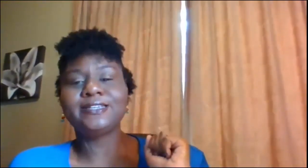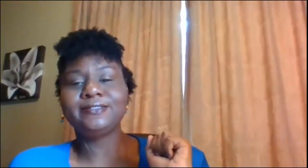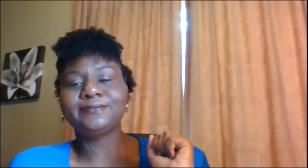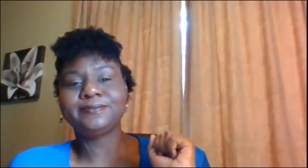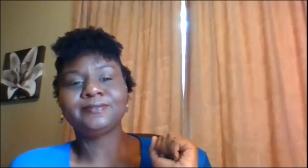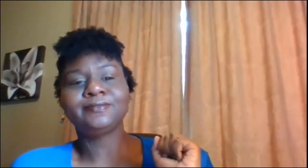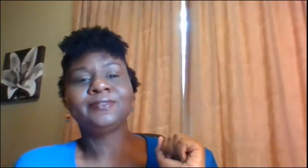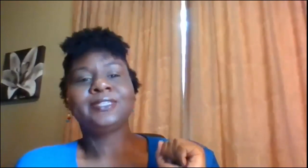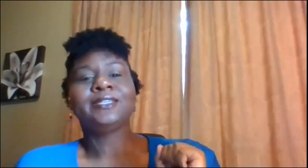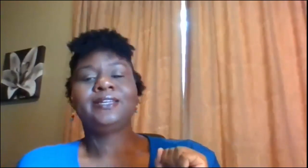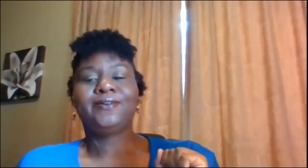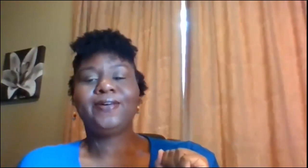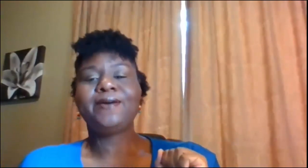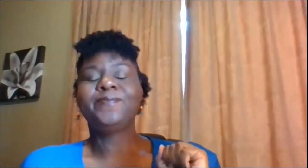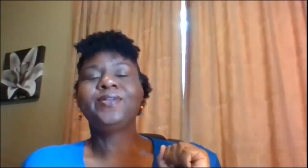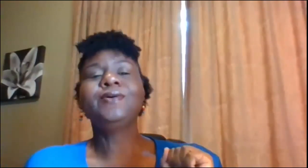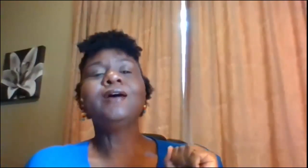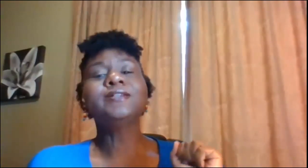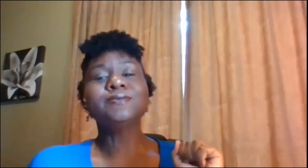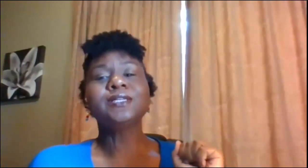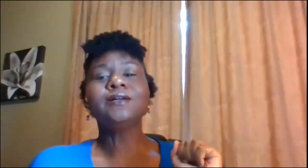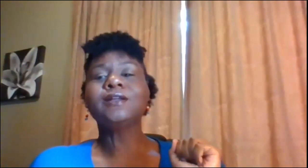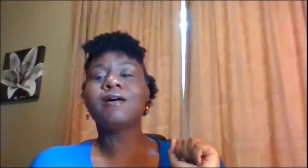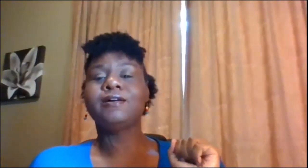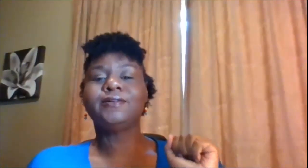okay here we go this one's a little longer